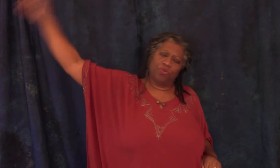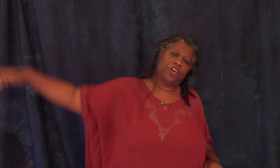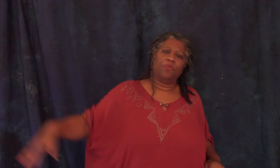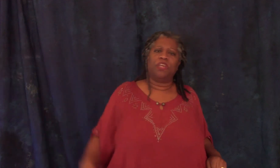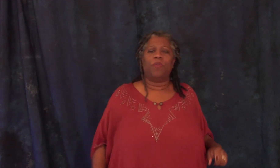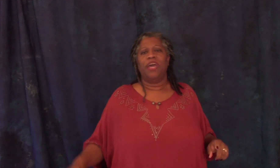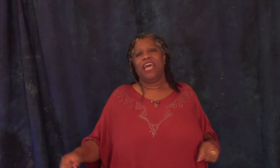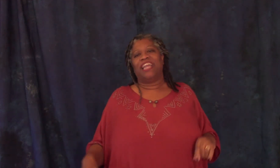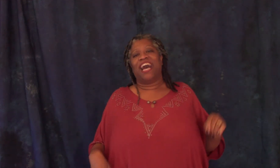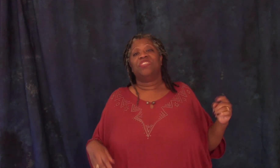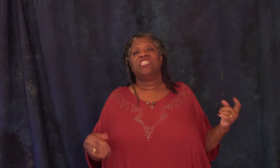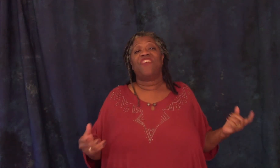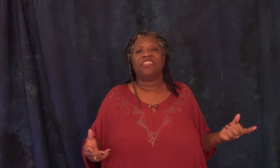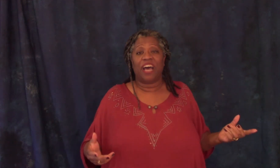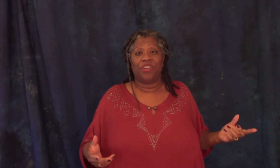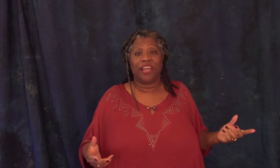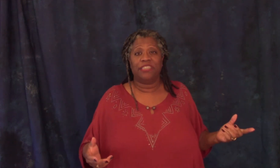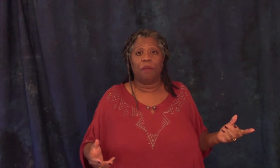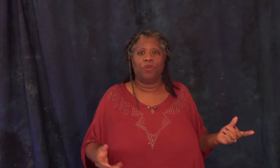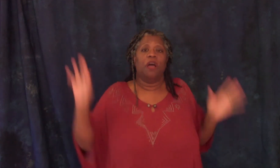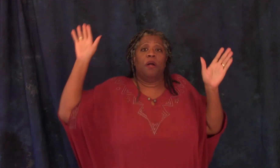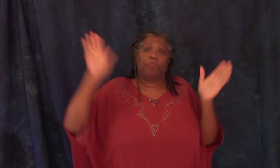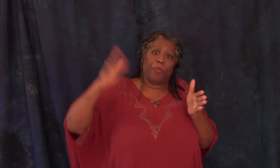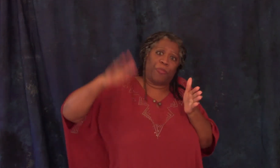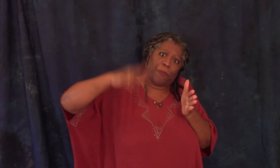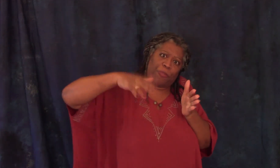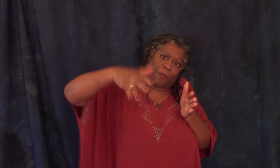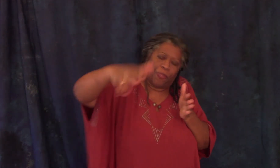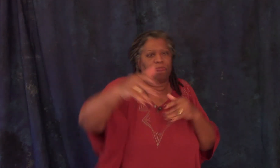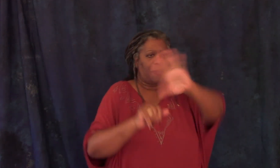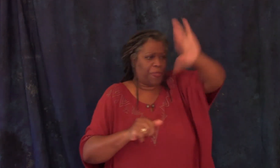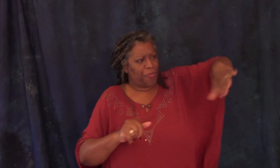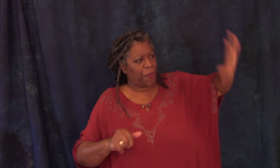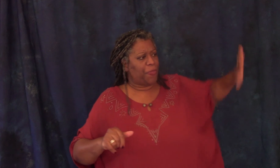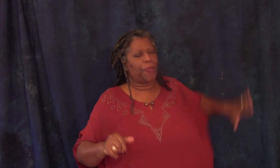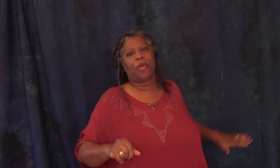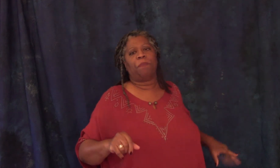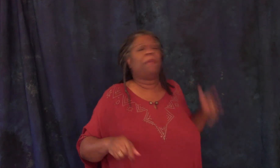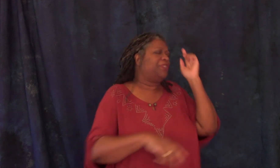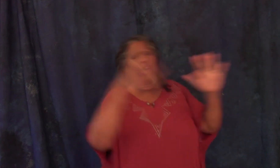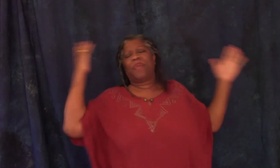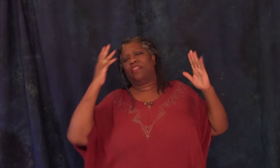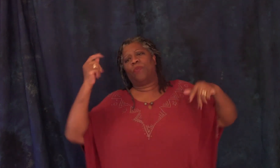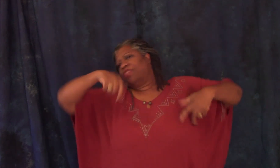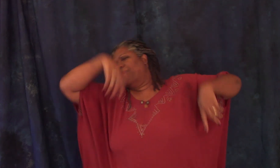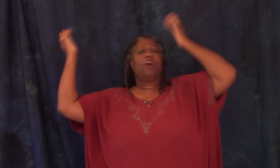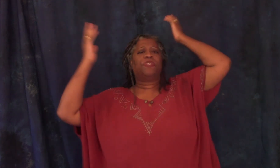the other one the other way and the houses fell down like dominoes and the people jumped out of the way and their robes came